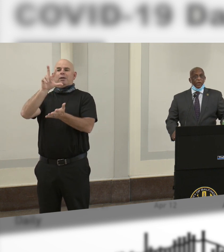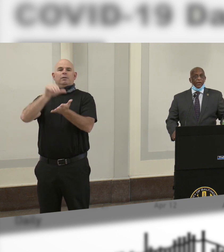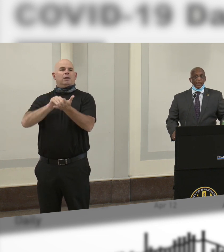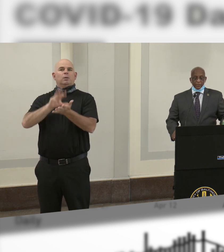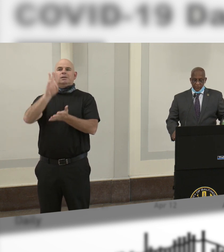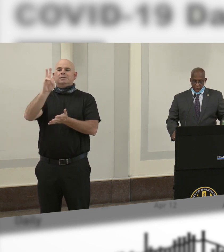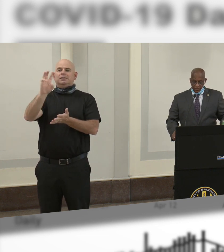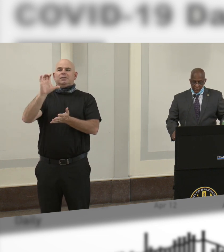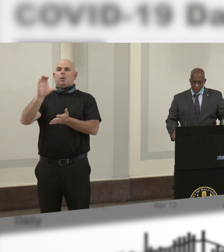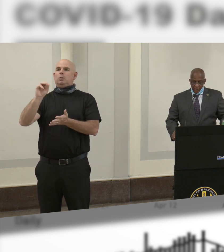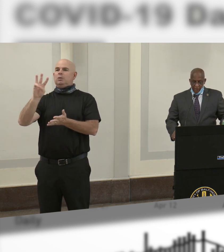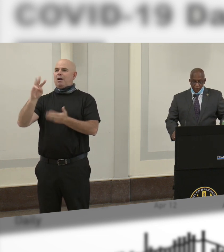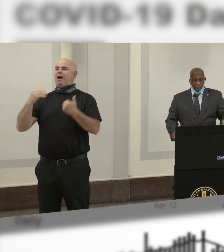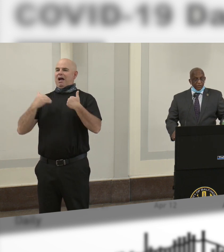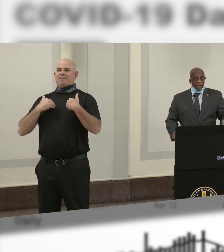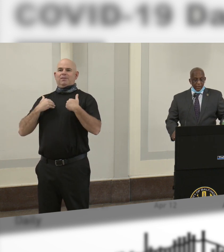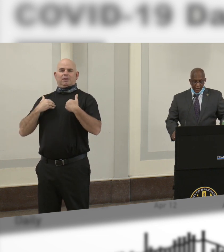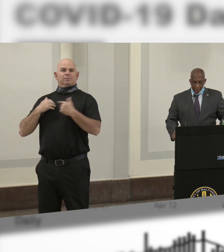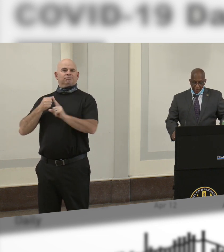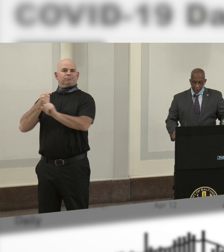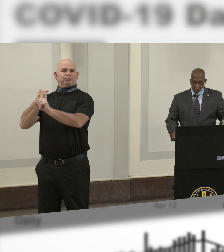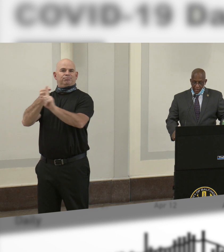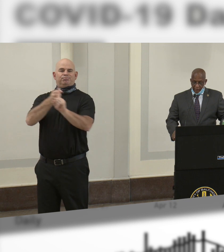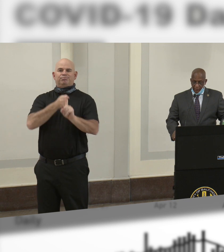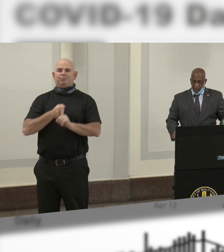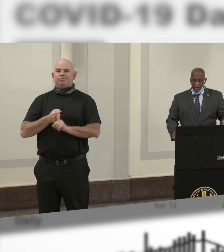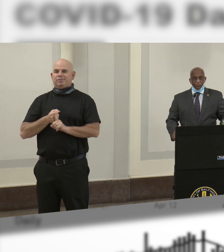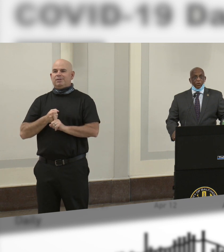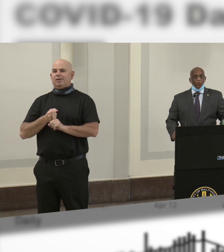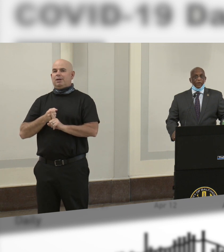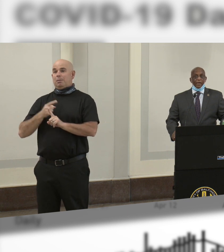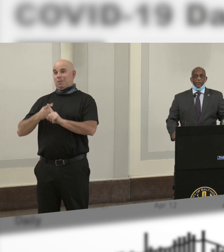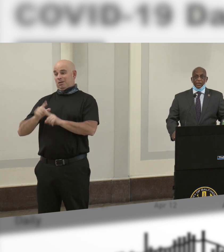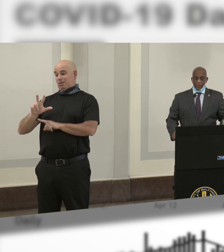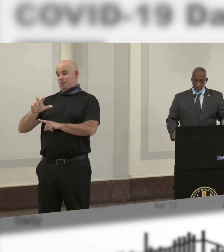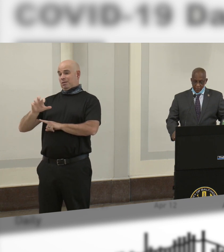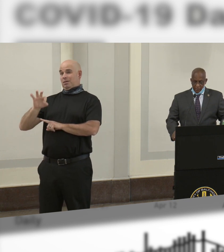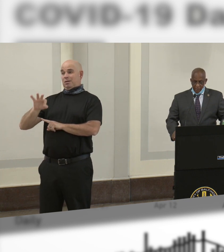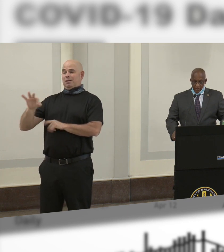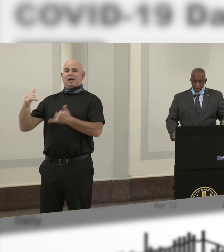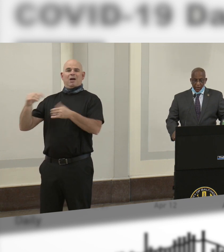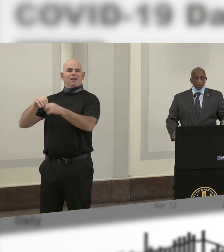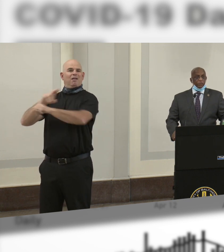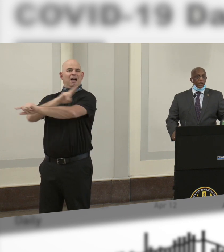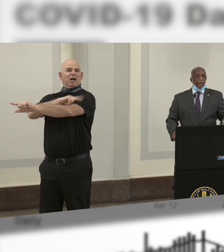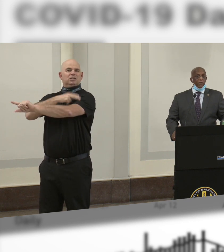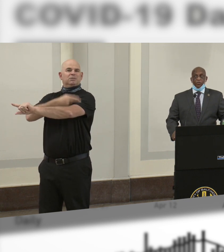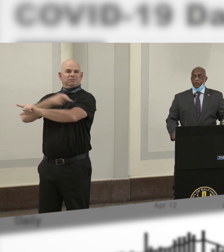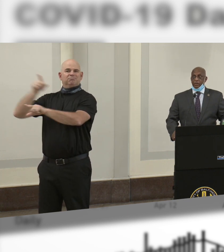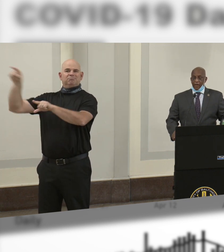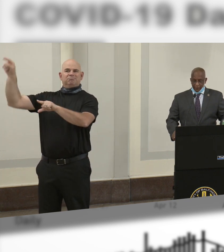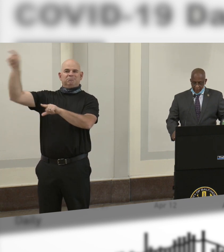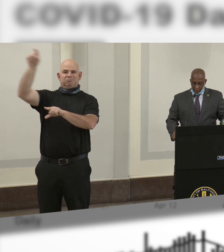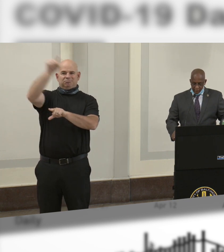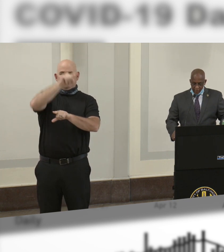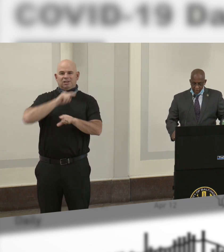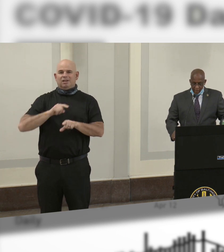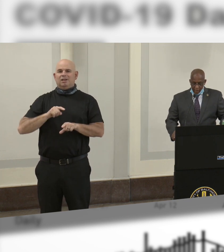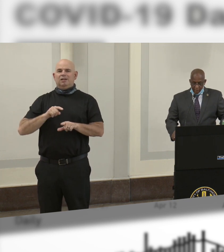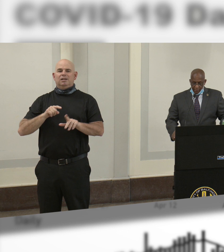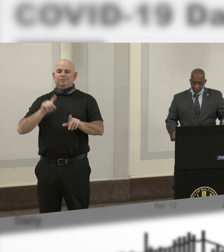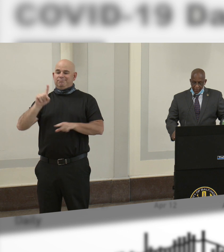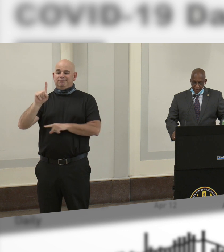reported cases, 399 people hospitalized with COVID-19 and 183 deaths.